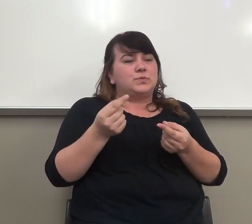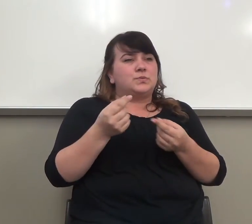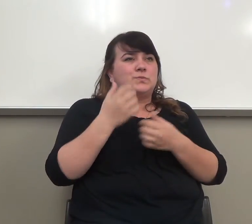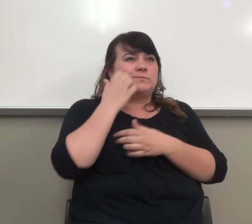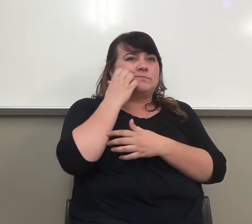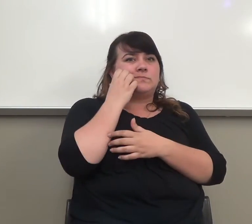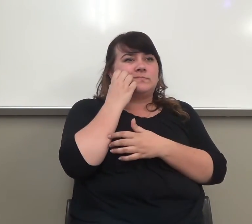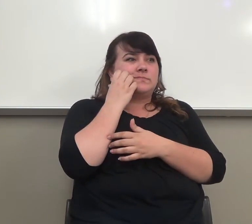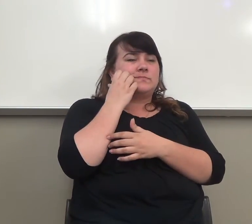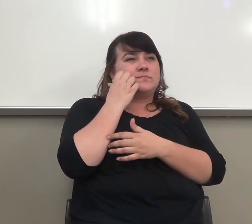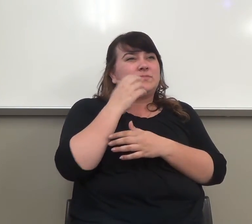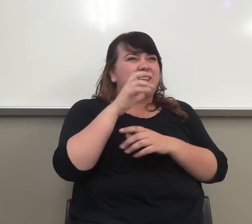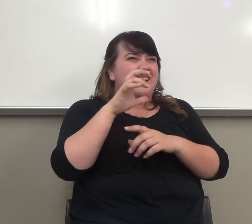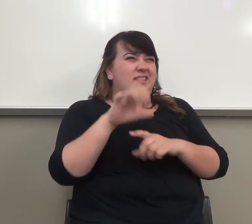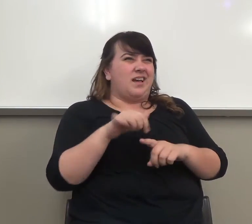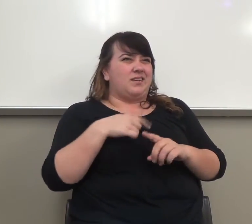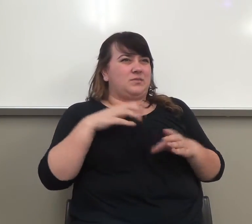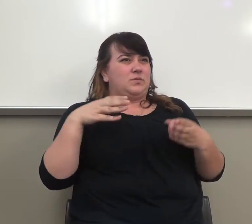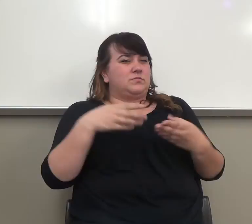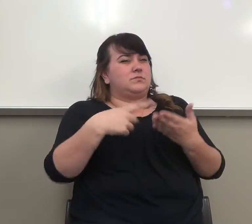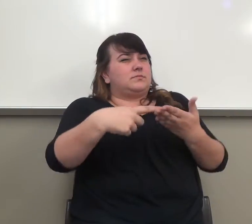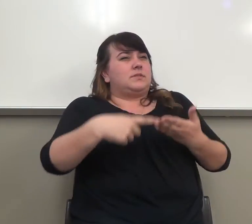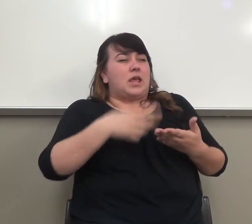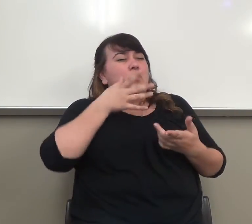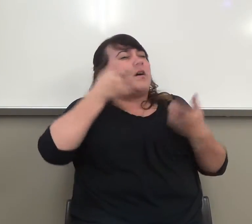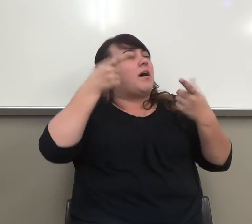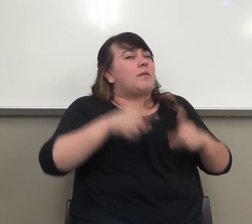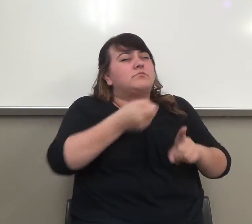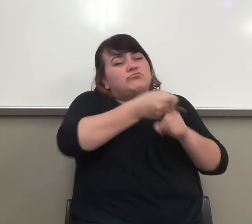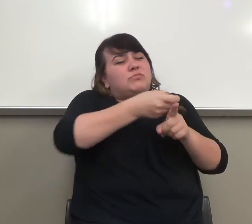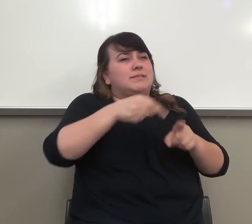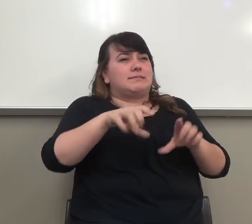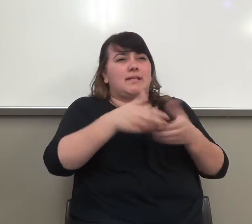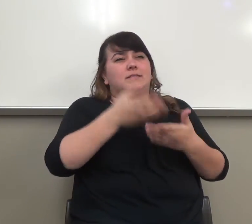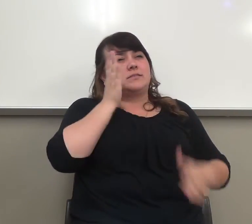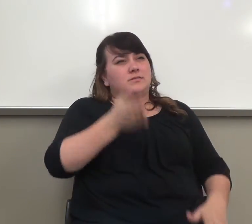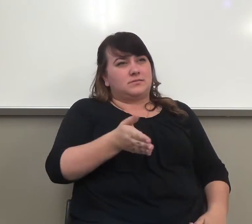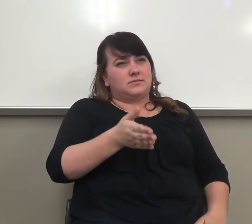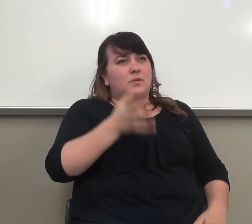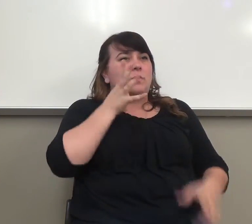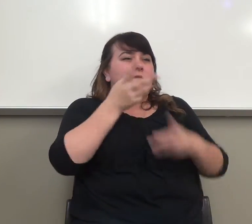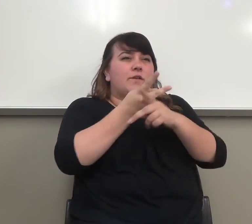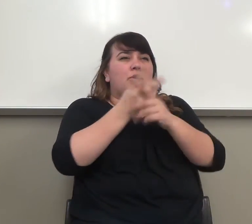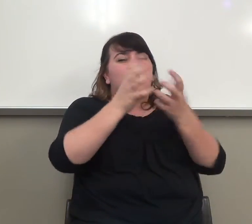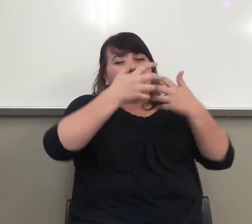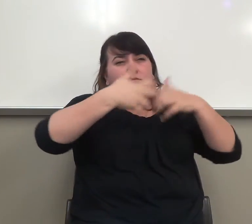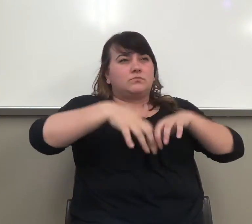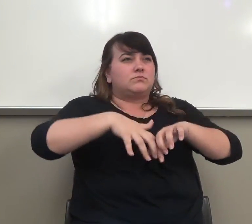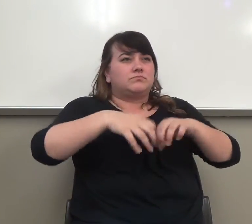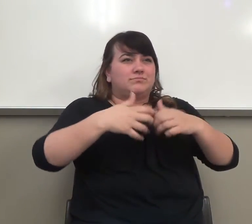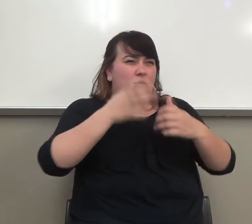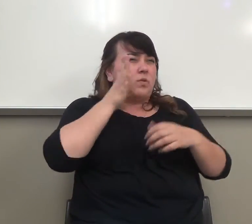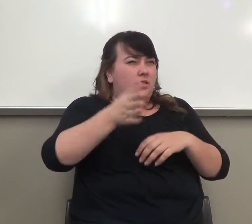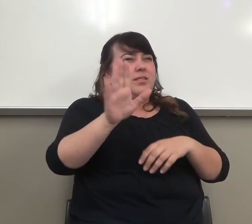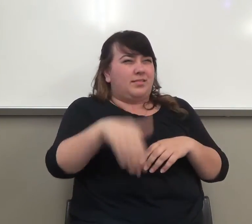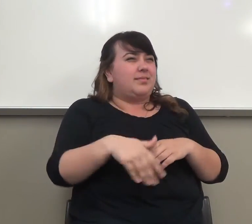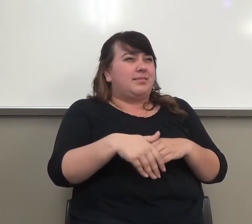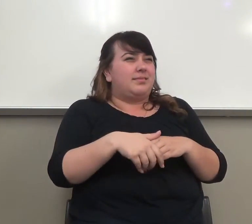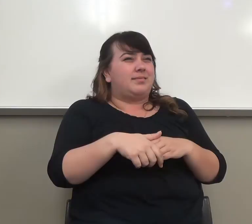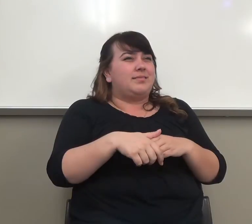one of the things that's going to happen in this class, and that we're going to work with. Okay. But you will have had feedback